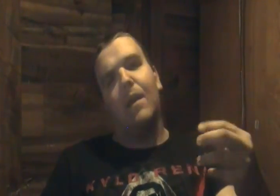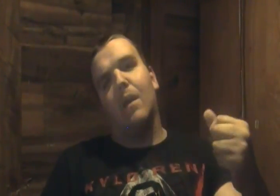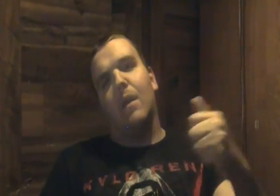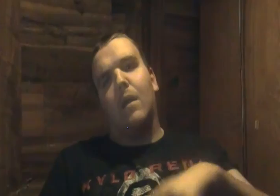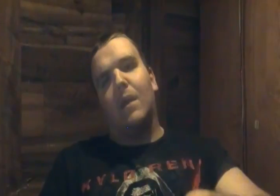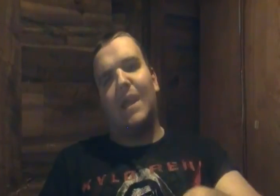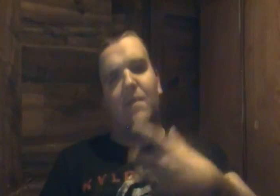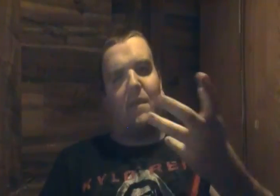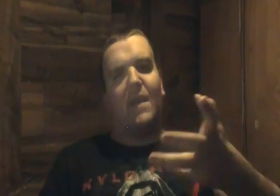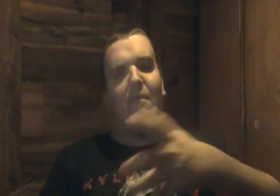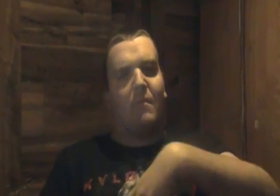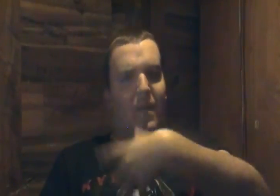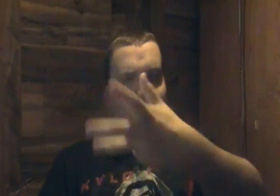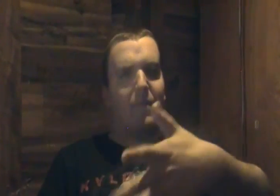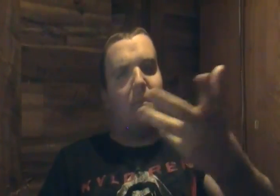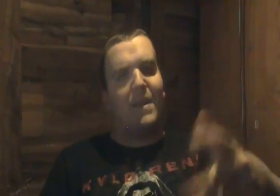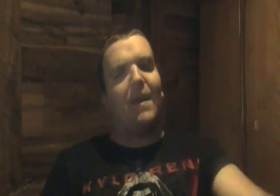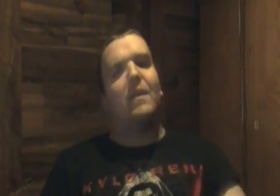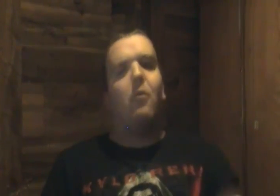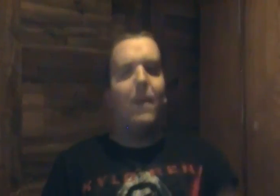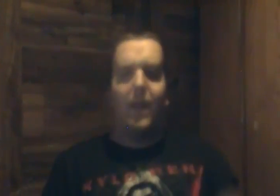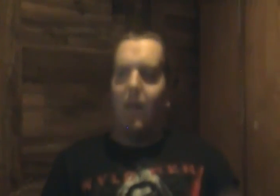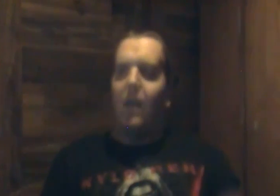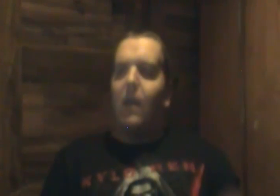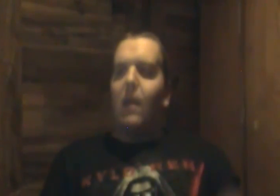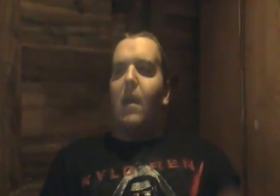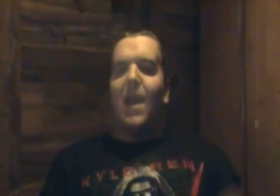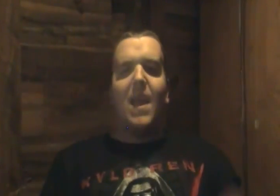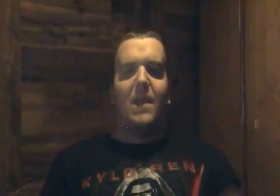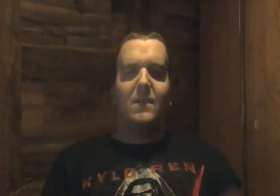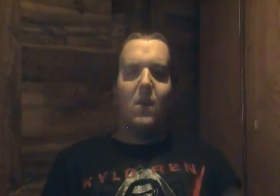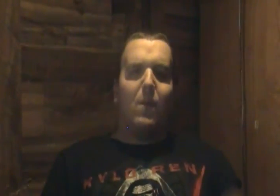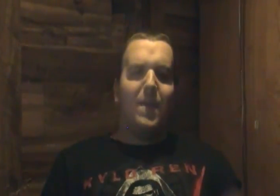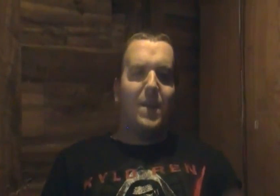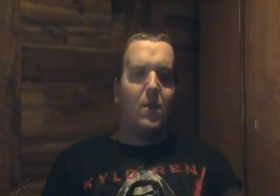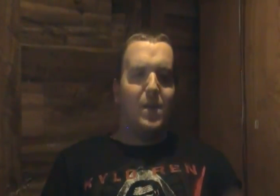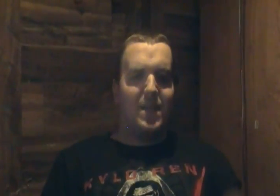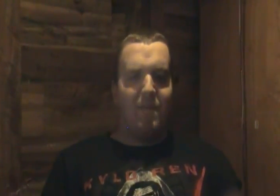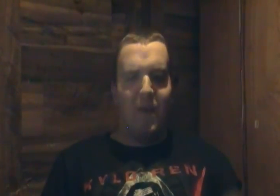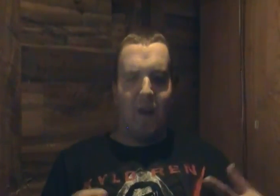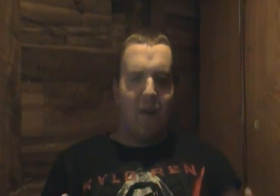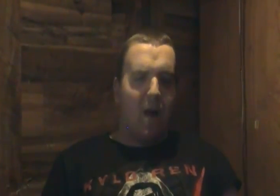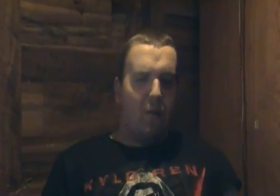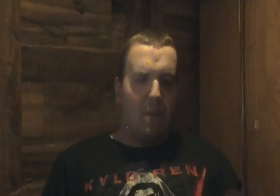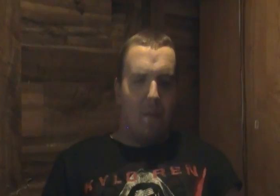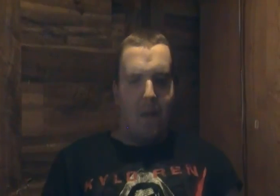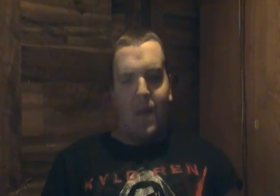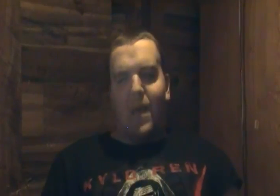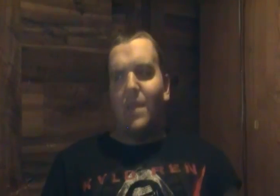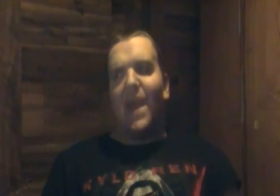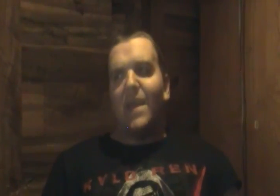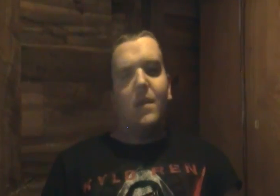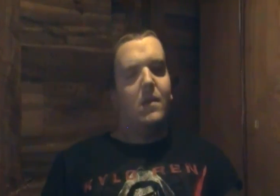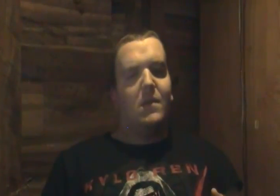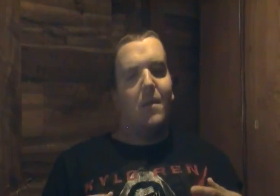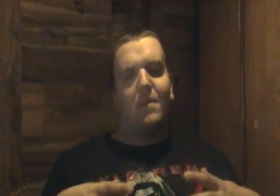give give give give the medallion to omeg and so what they do is they figure out that the